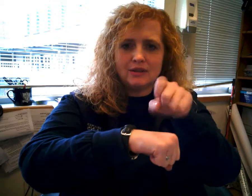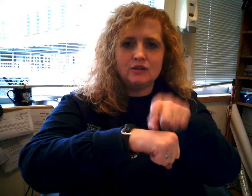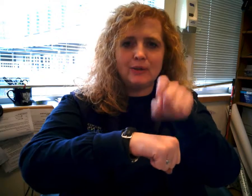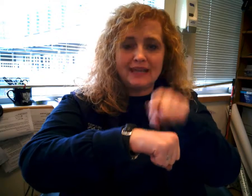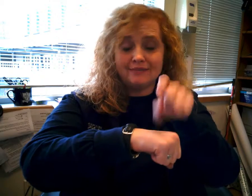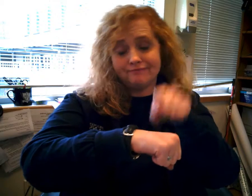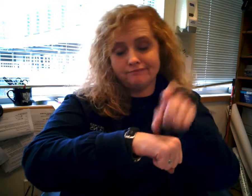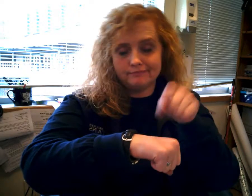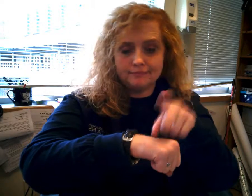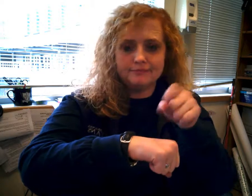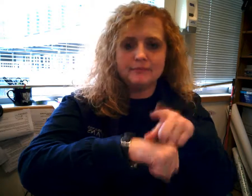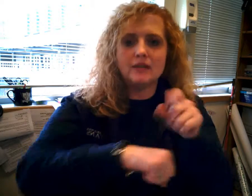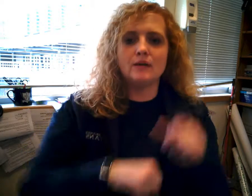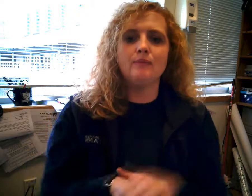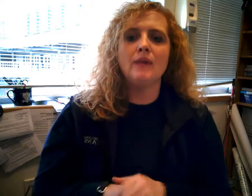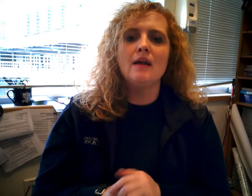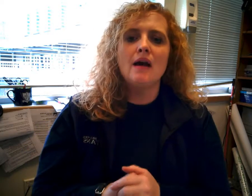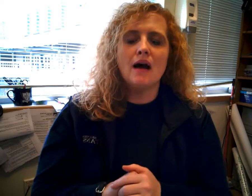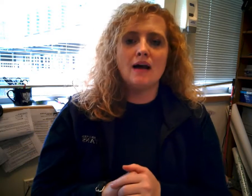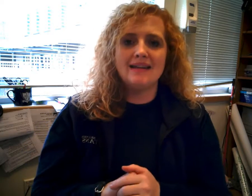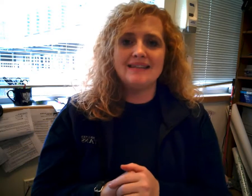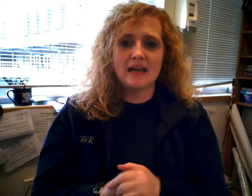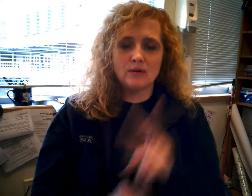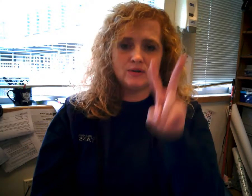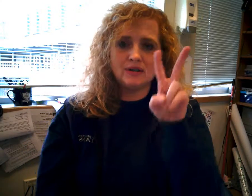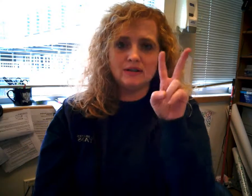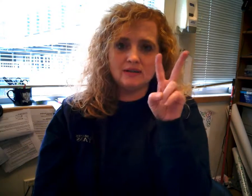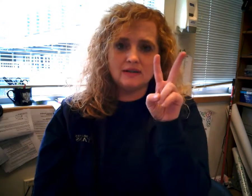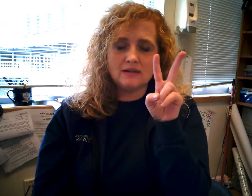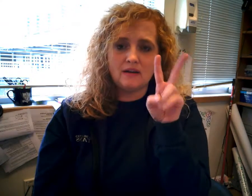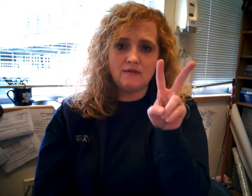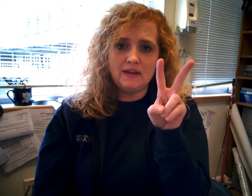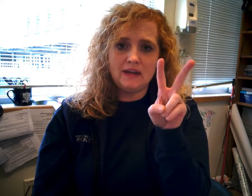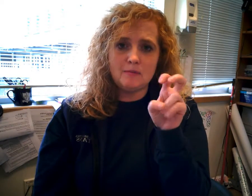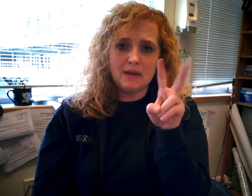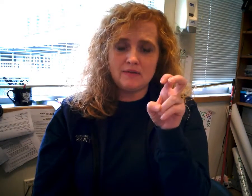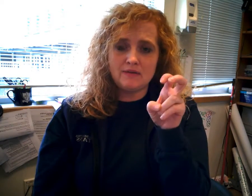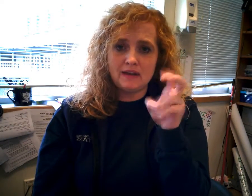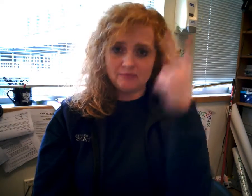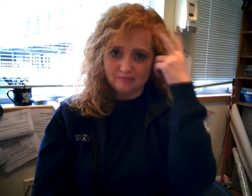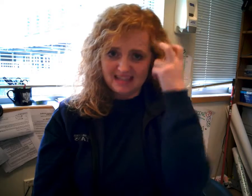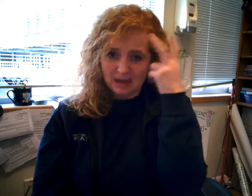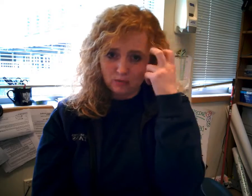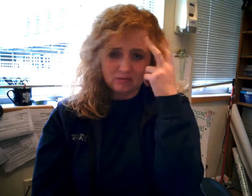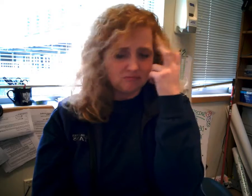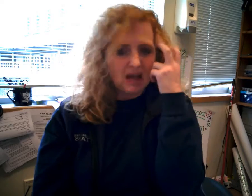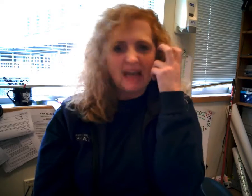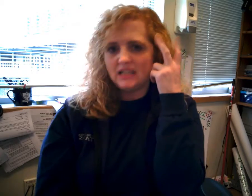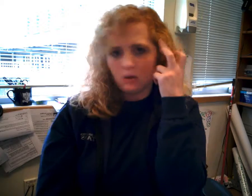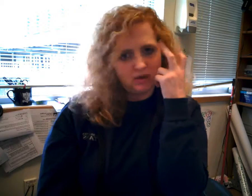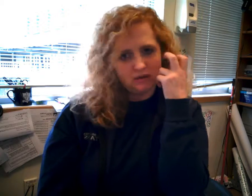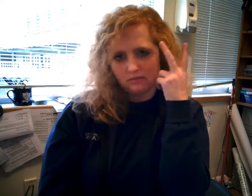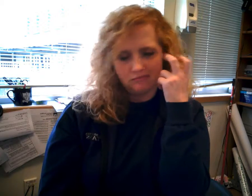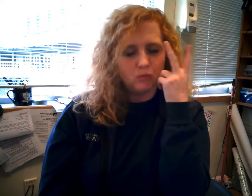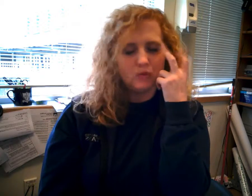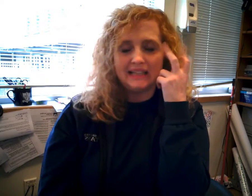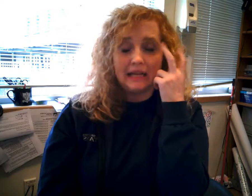Tweeting. So, doubt is, uh, V in bent V. Doubt. I doubt it. Really, I